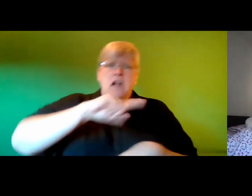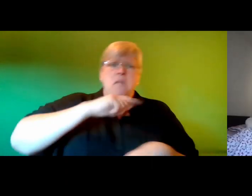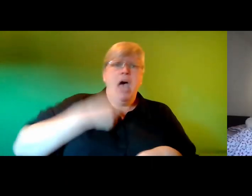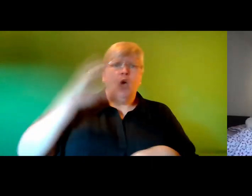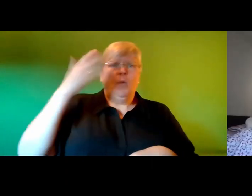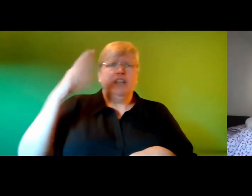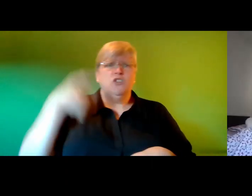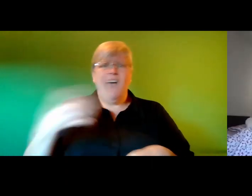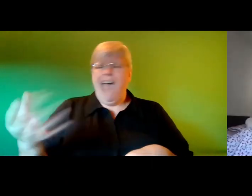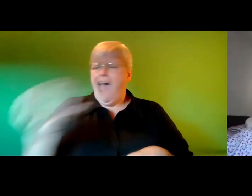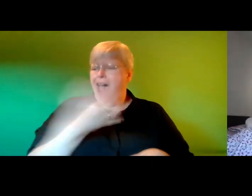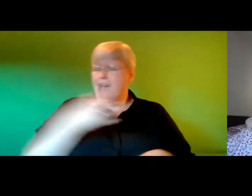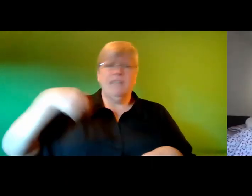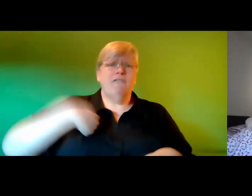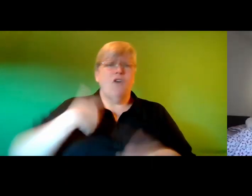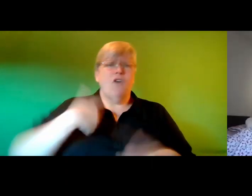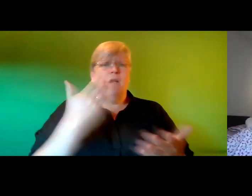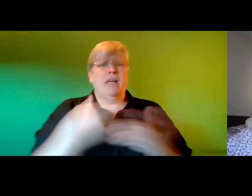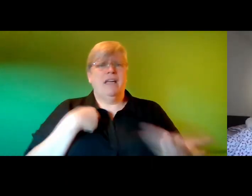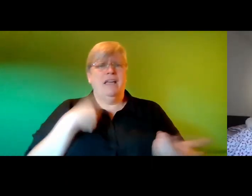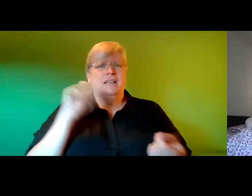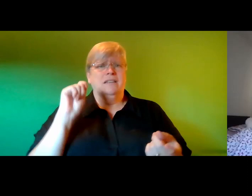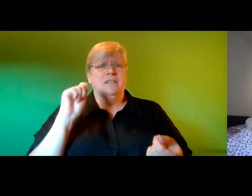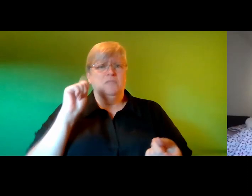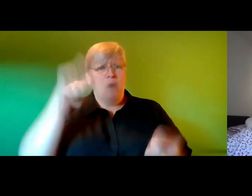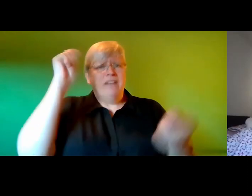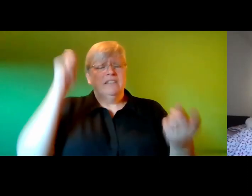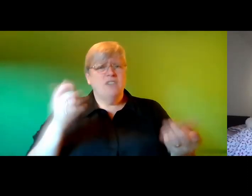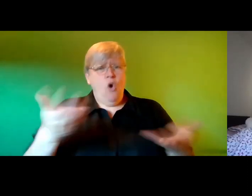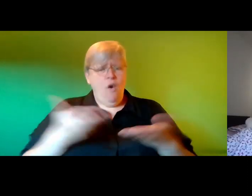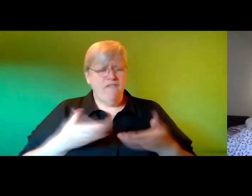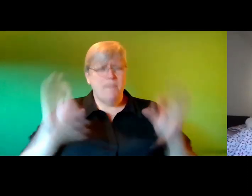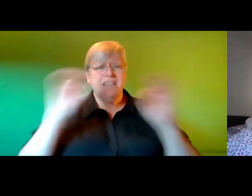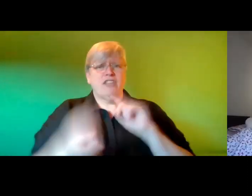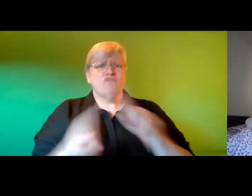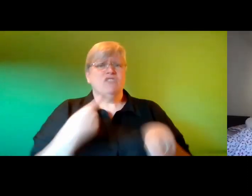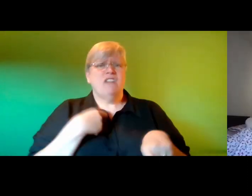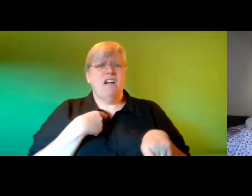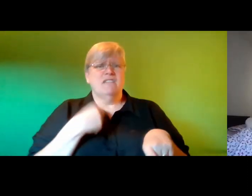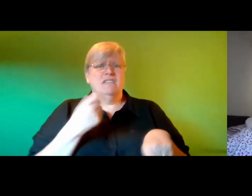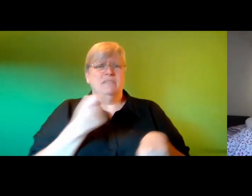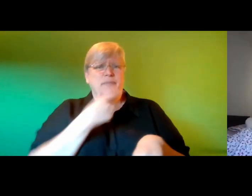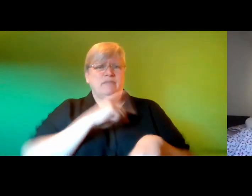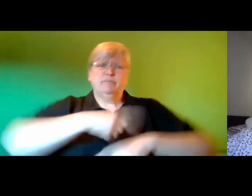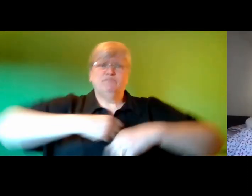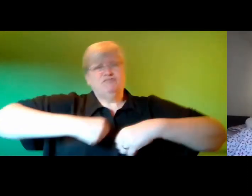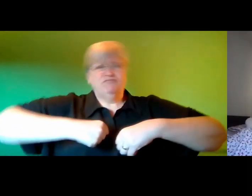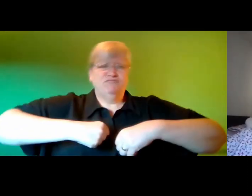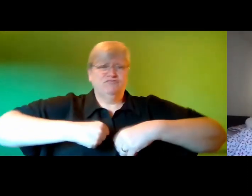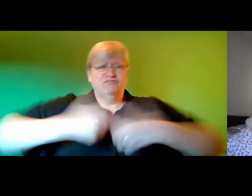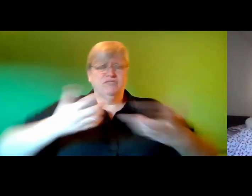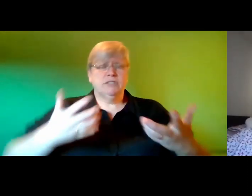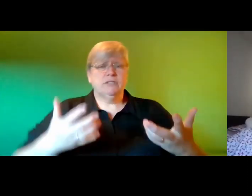asking for one of my possessions and offering me nothing in return but a winning smile and a flash of your biceps but